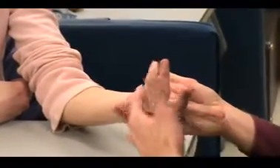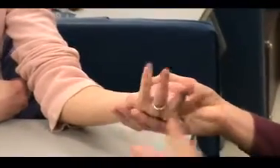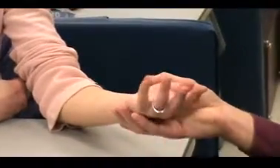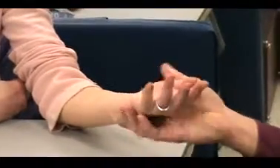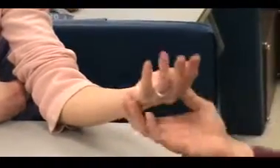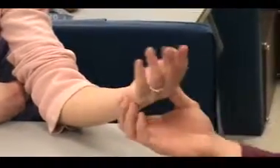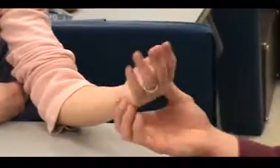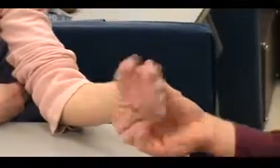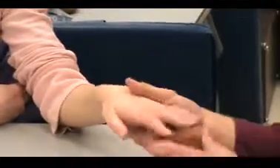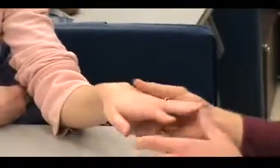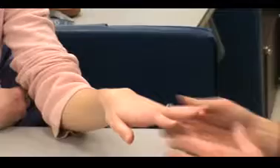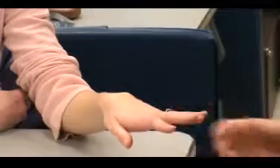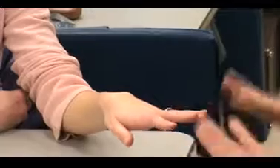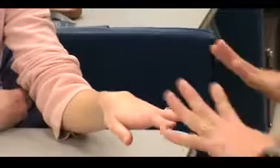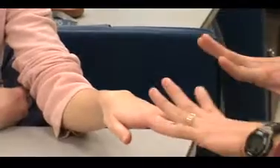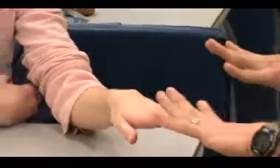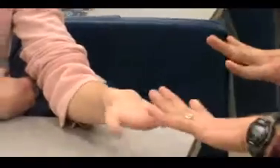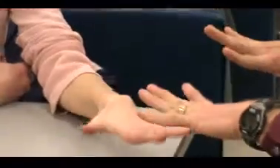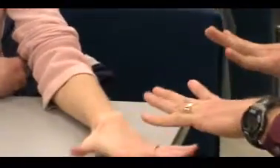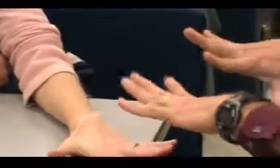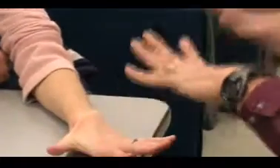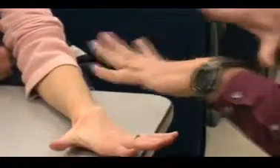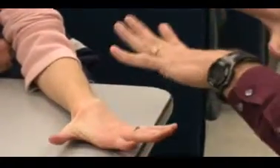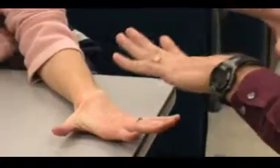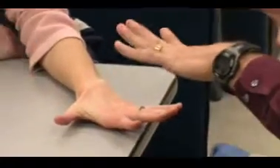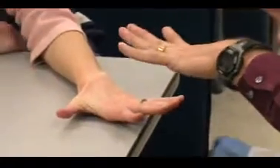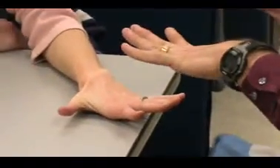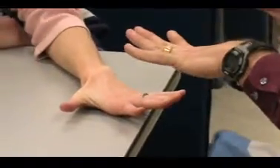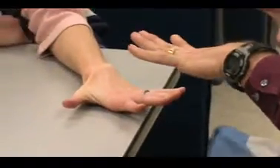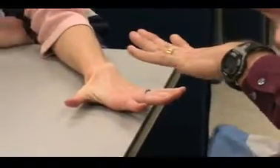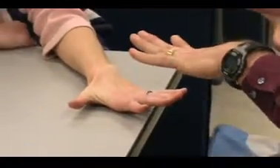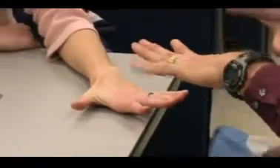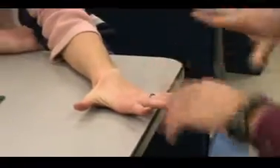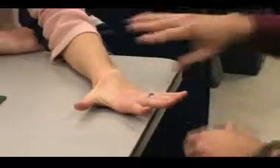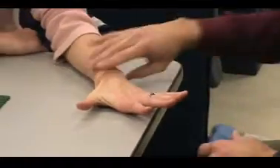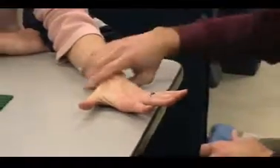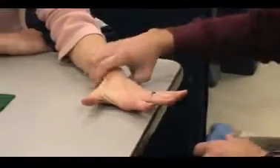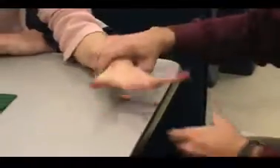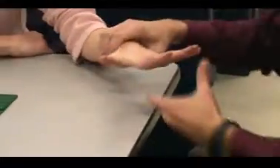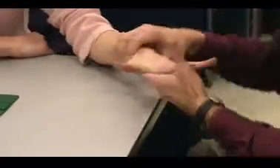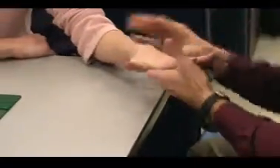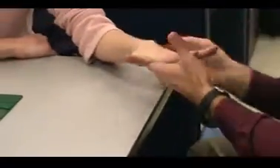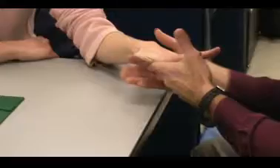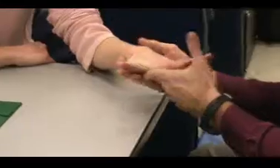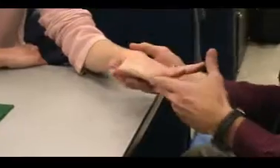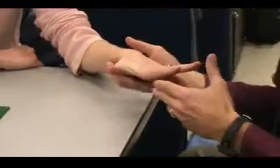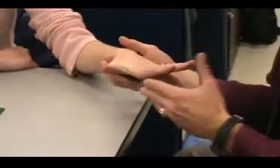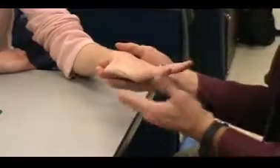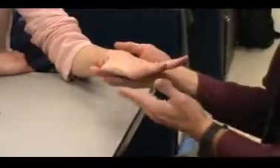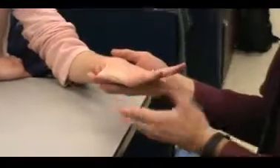Alright, okay, dorsal interossei, alright, so all you have them do